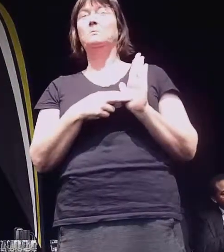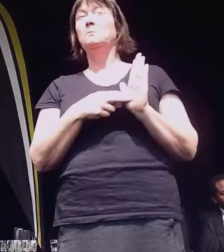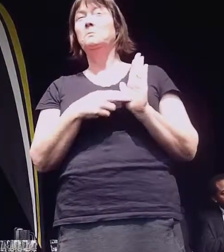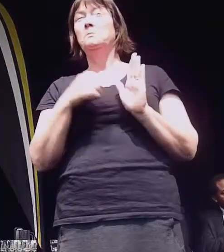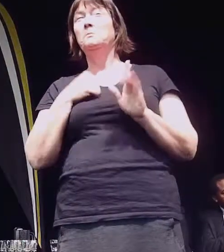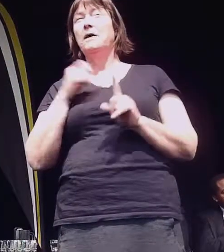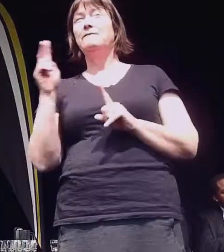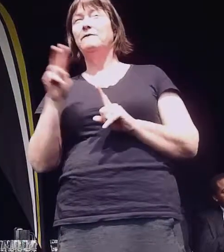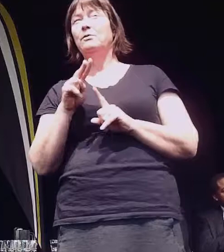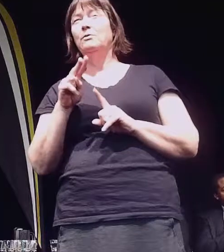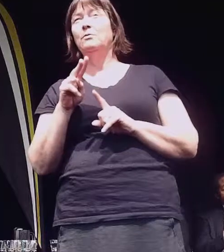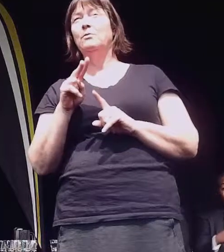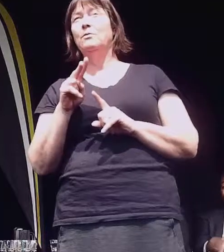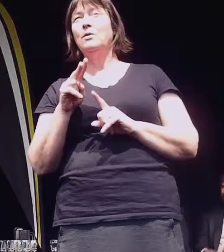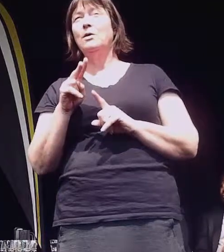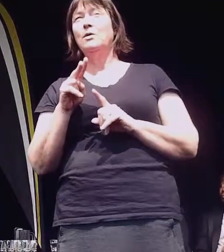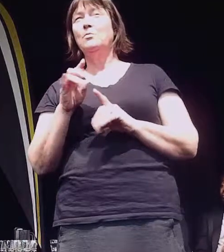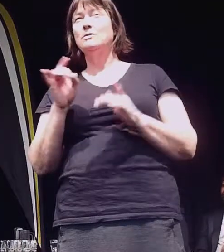wasn't a credible contest.